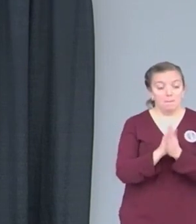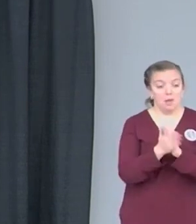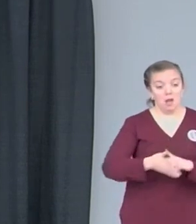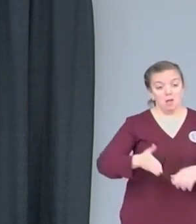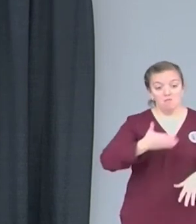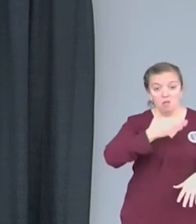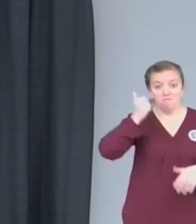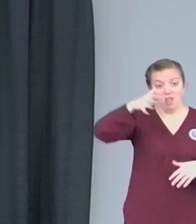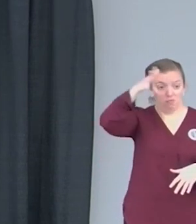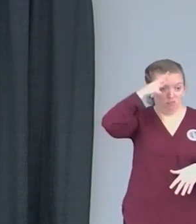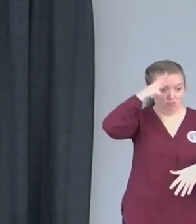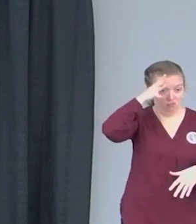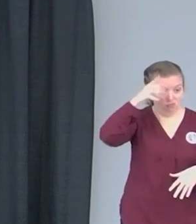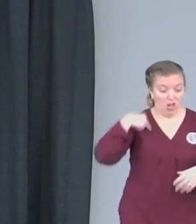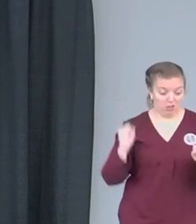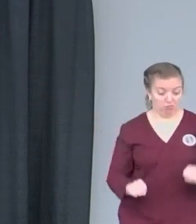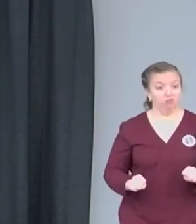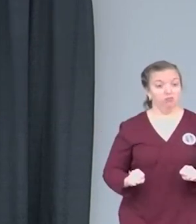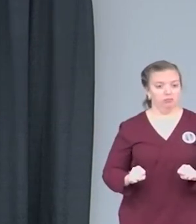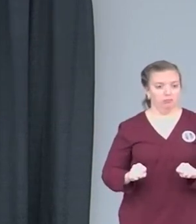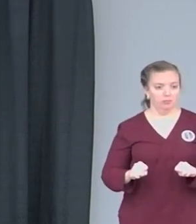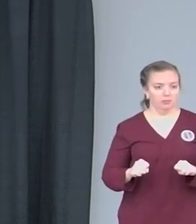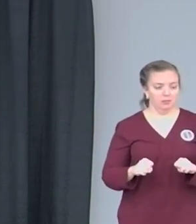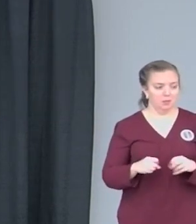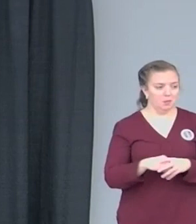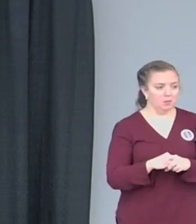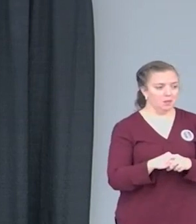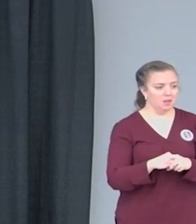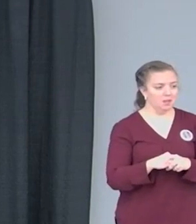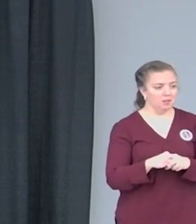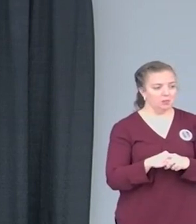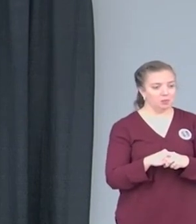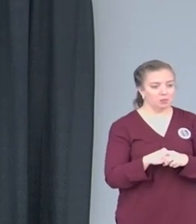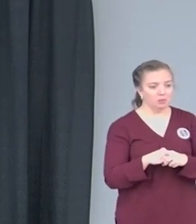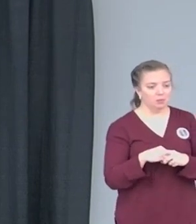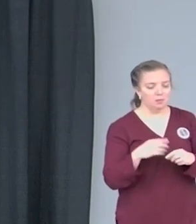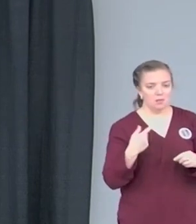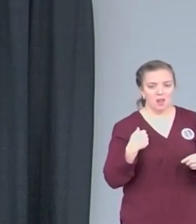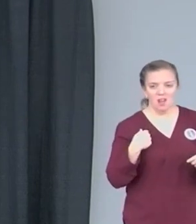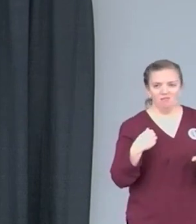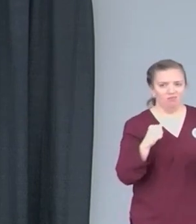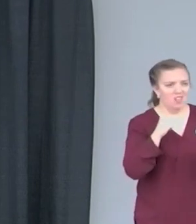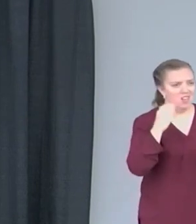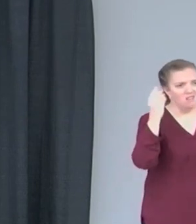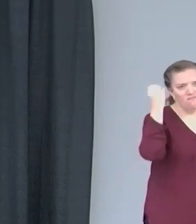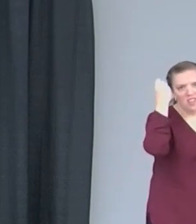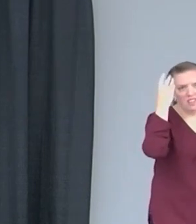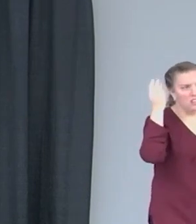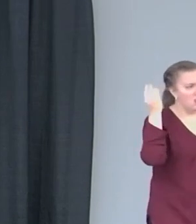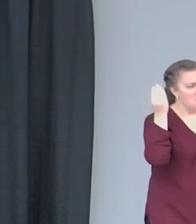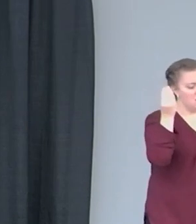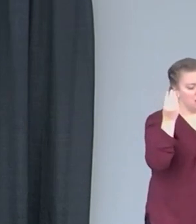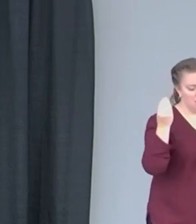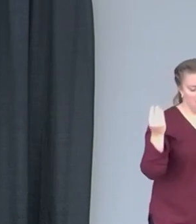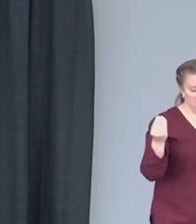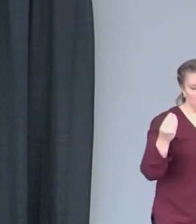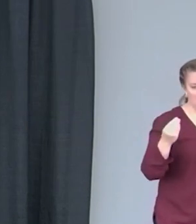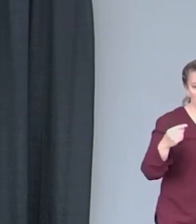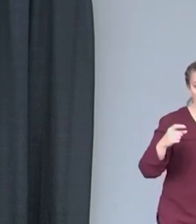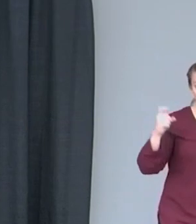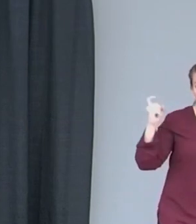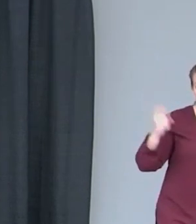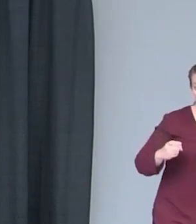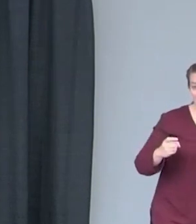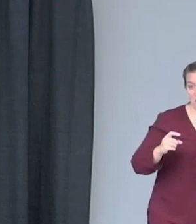I didn't understand like what, what this, this, this whole, you know, you gotta, you gotta be this